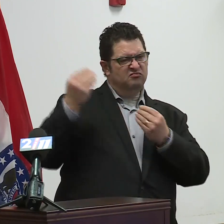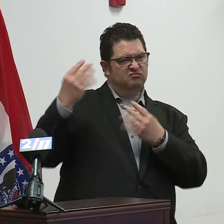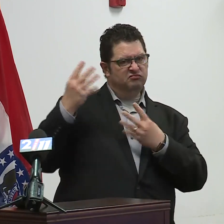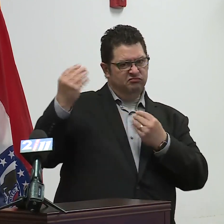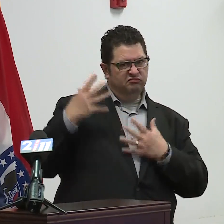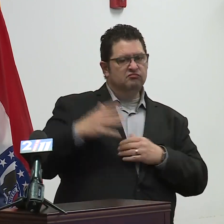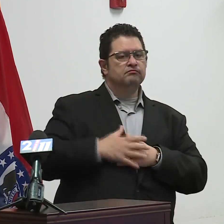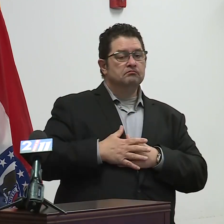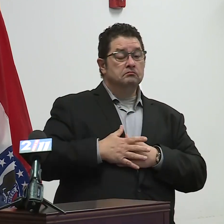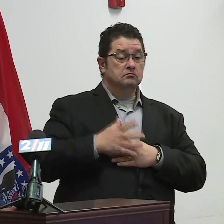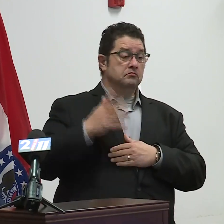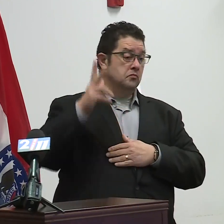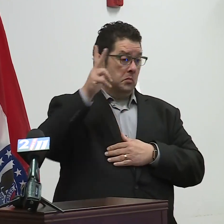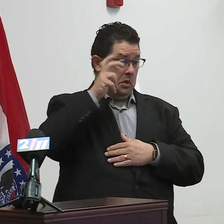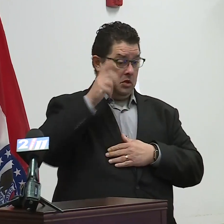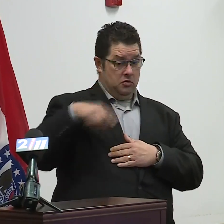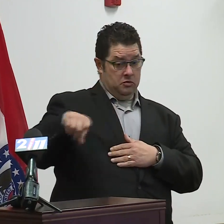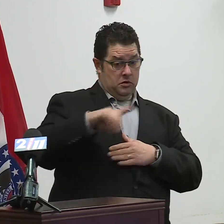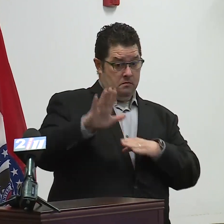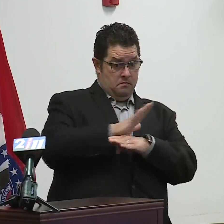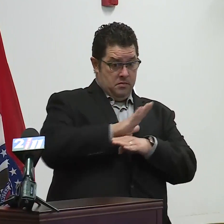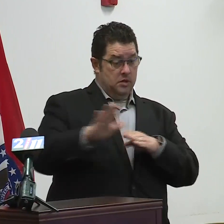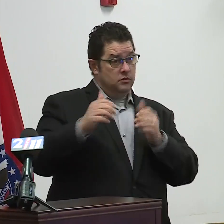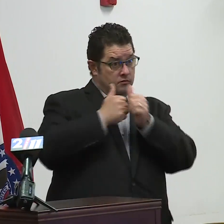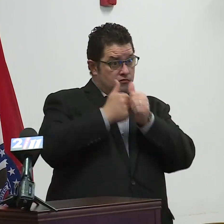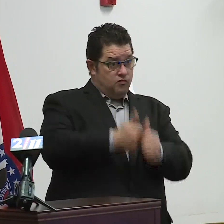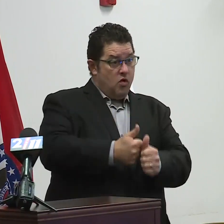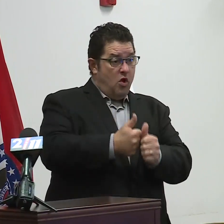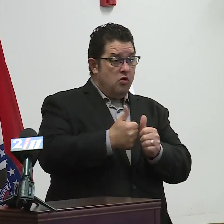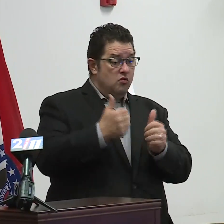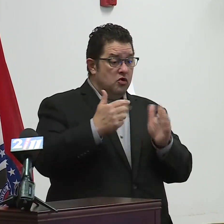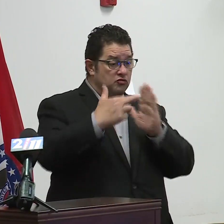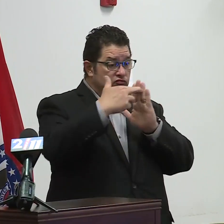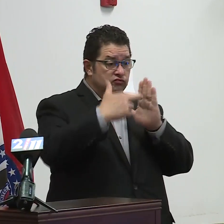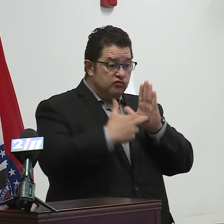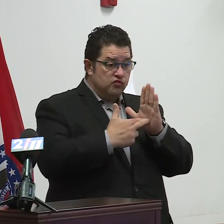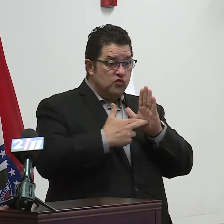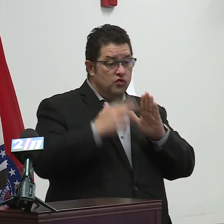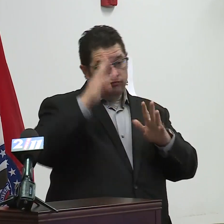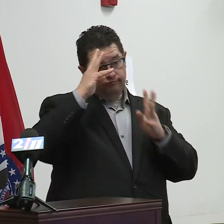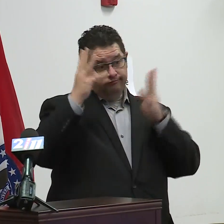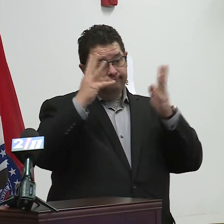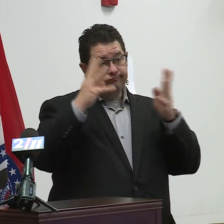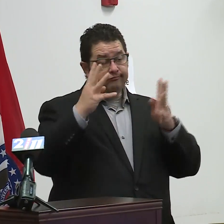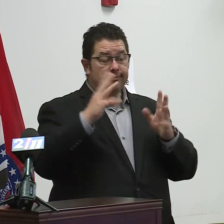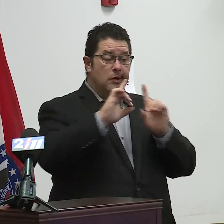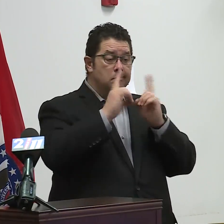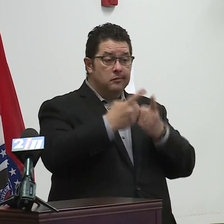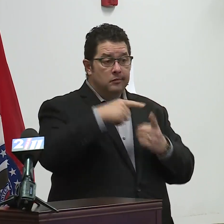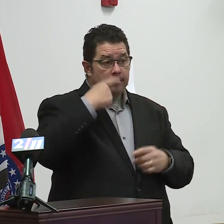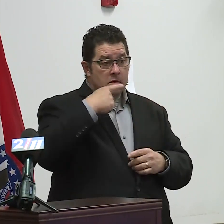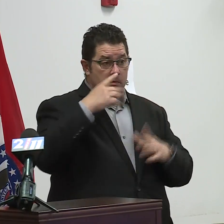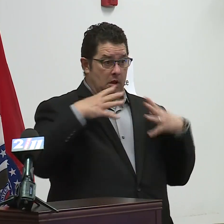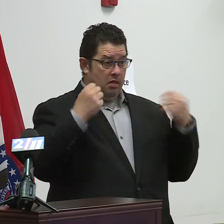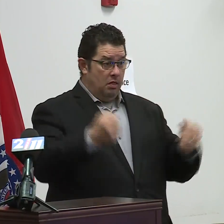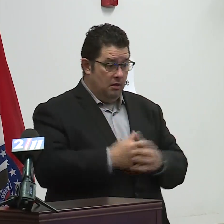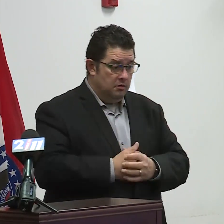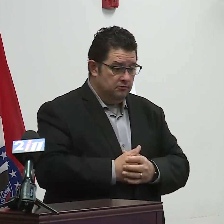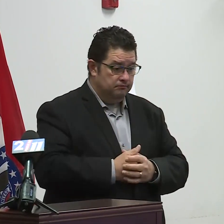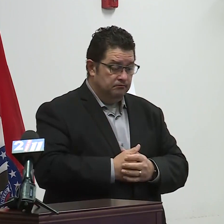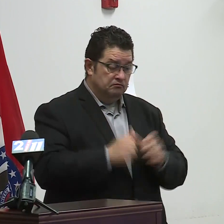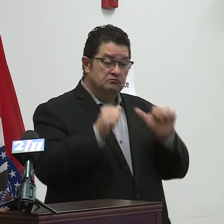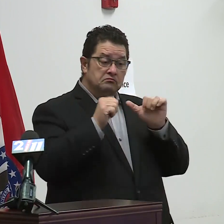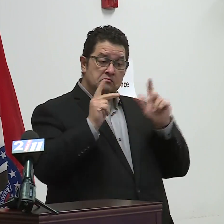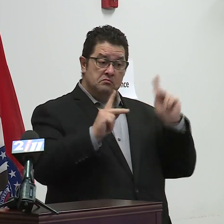the safe practices guidelines developed by our Department of Public Health. They are continuing to social distance, to wear